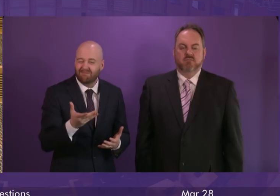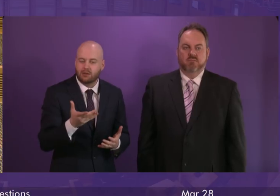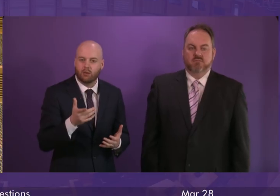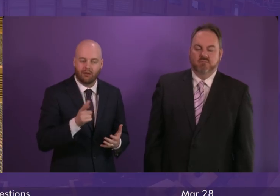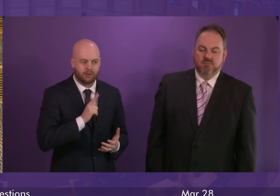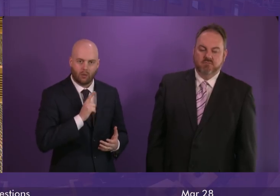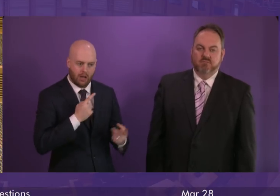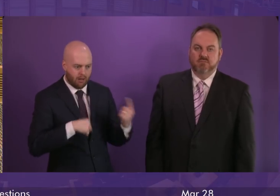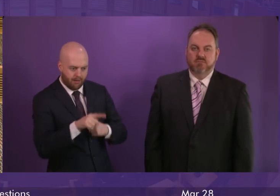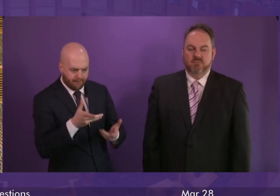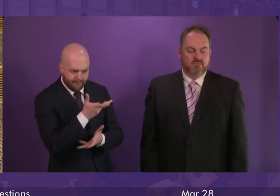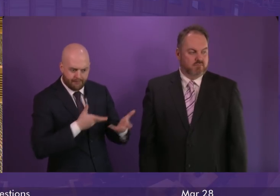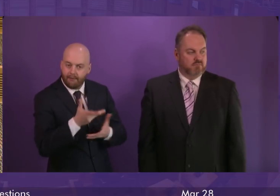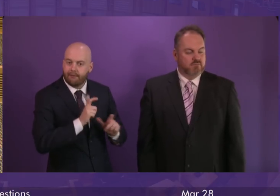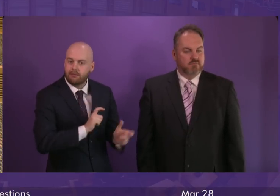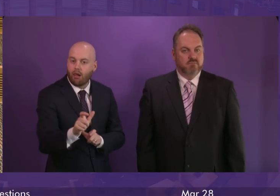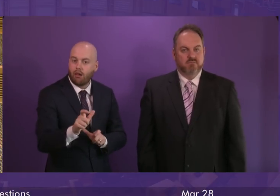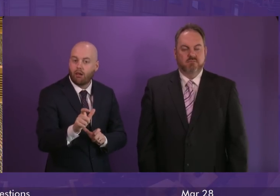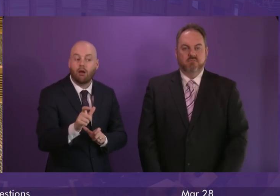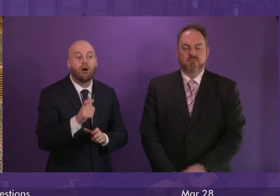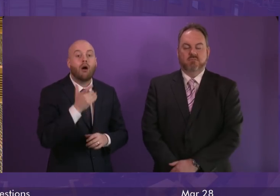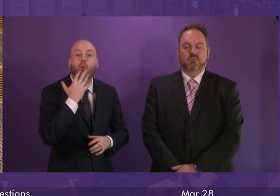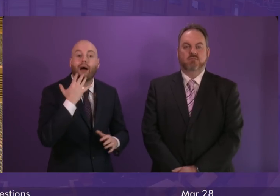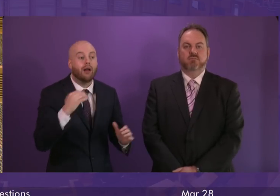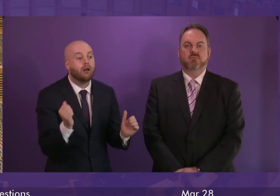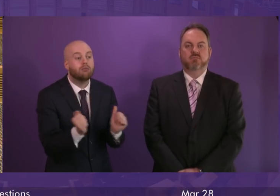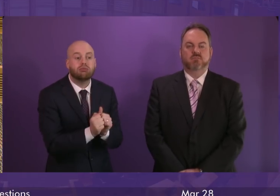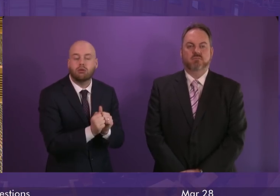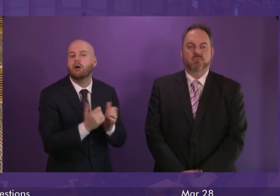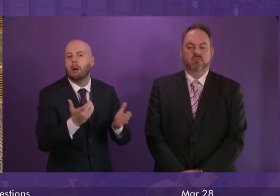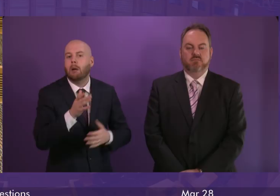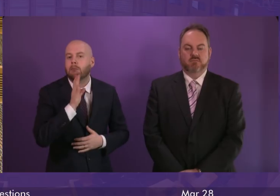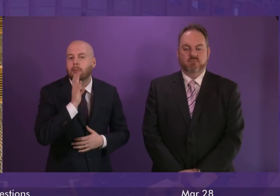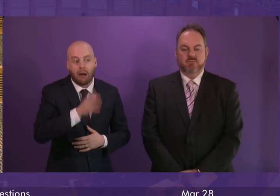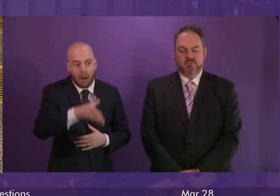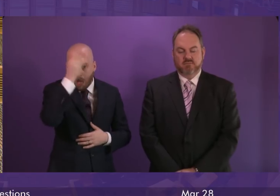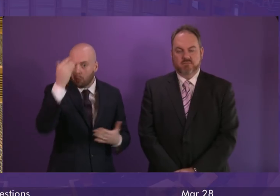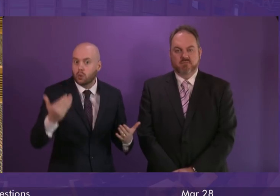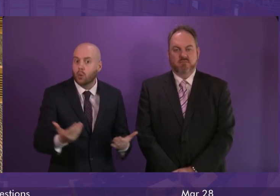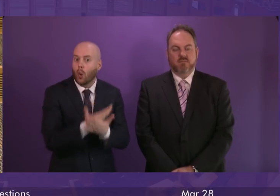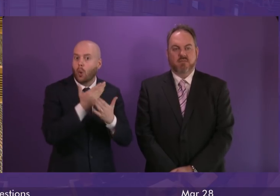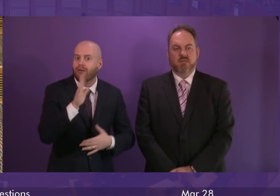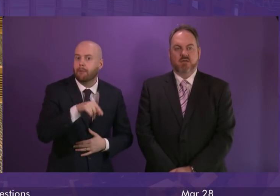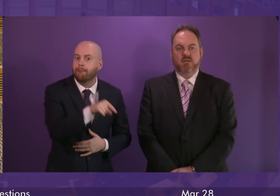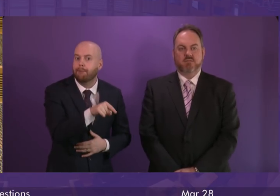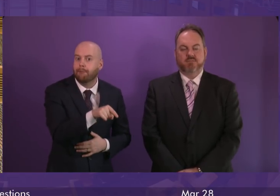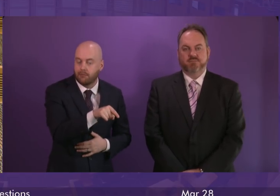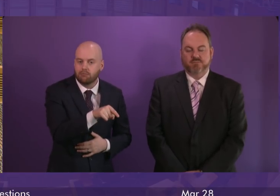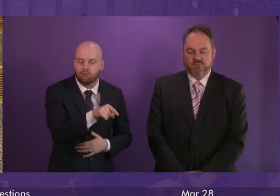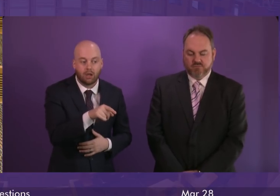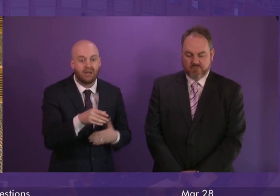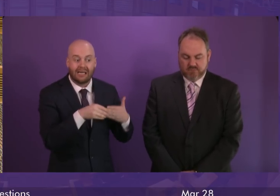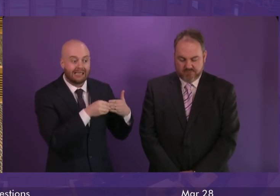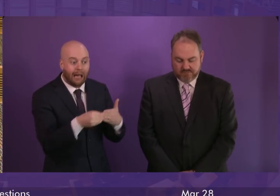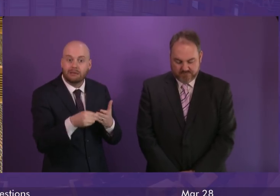is required when and if that is carried out there may well be lessons to learn from that and if one of those is around CARM guidance